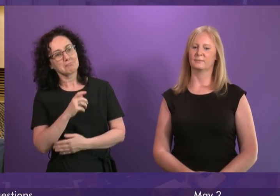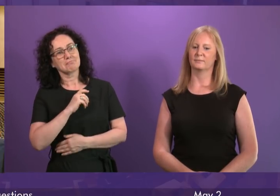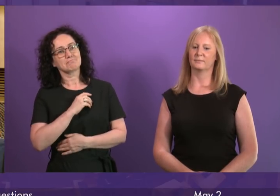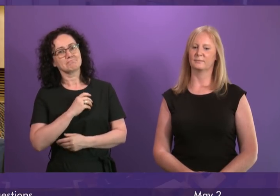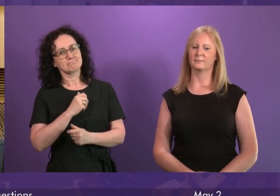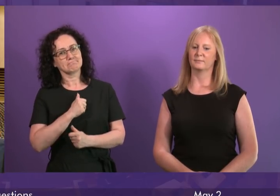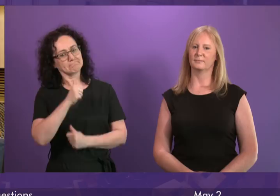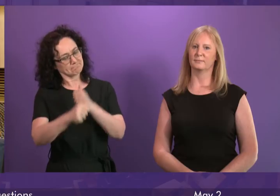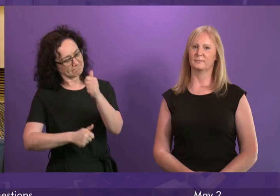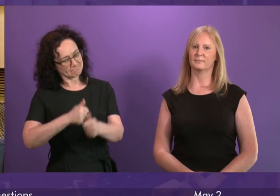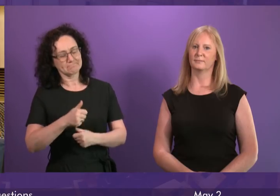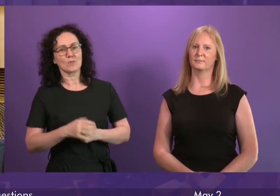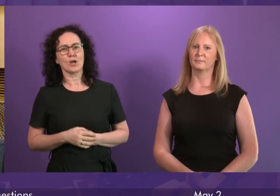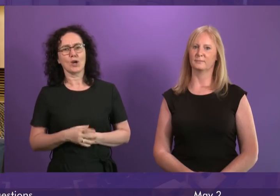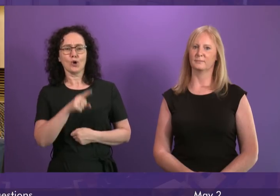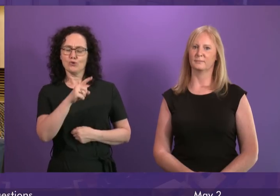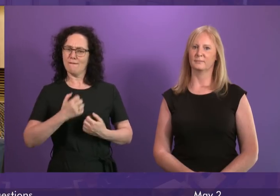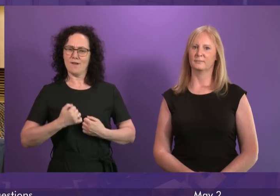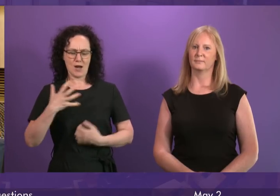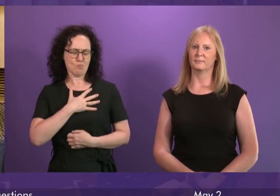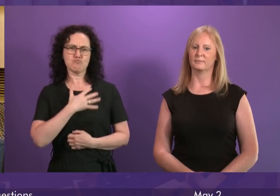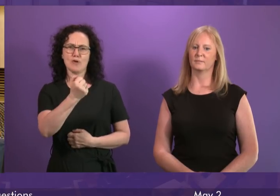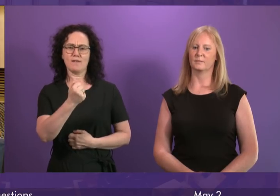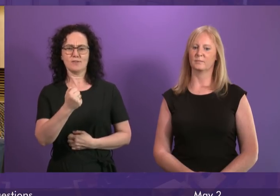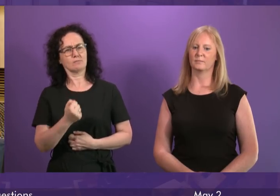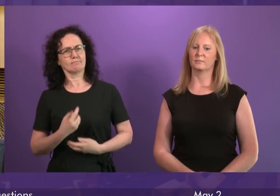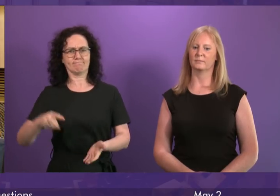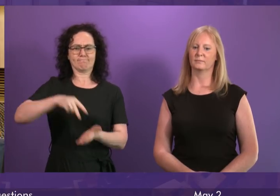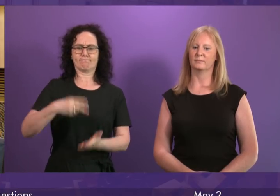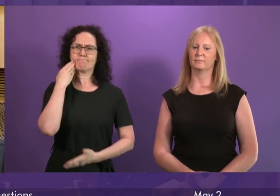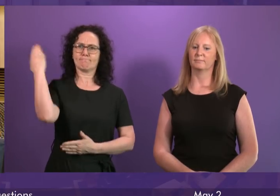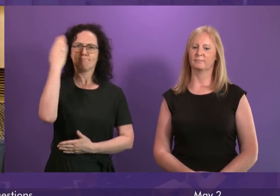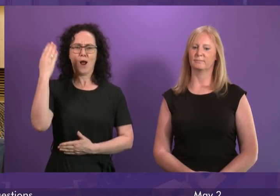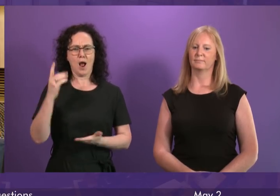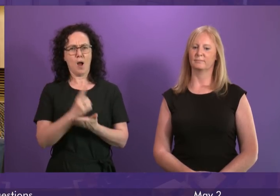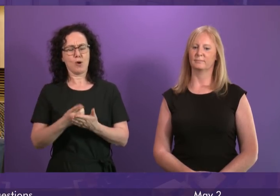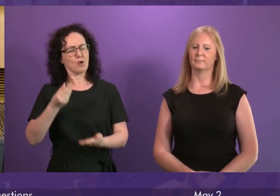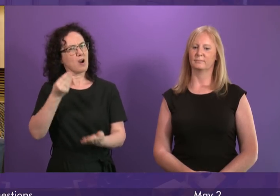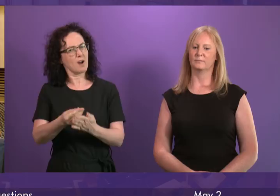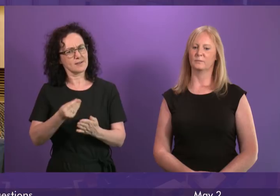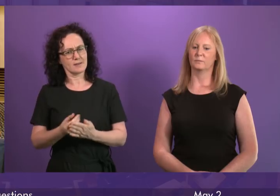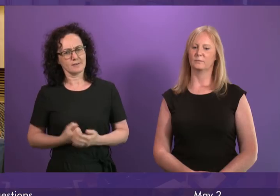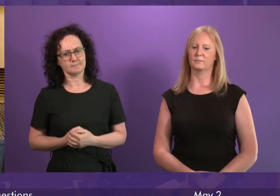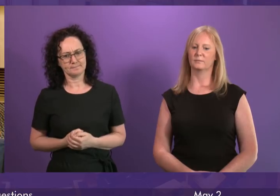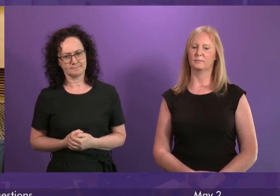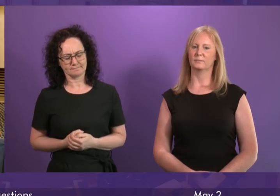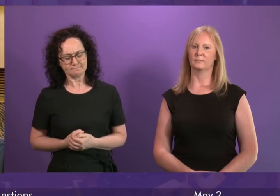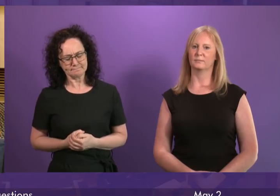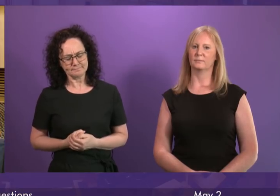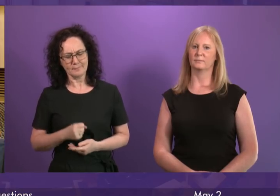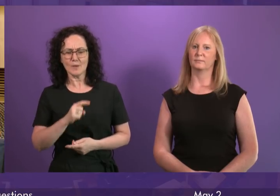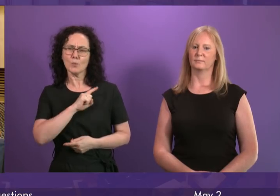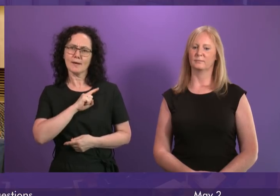Carlisle to stand up here today and talk about currency. When he next gets to his feet, and purely in the interests of transparency,